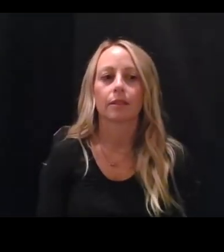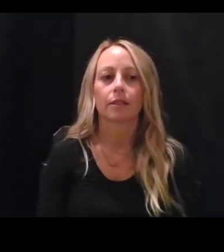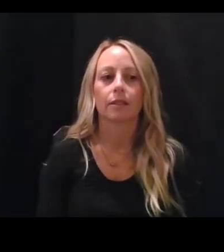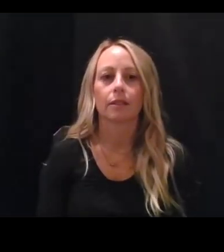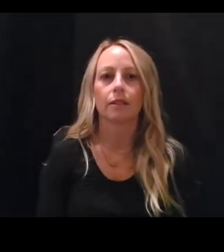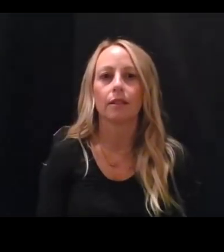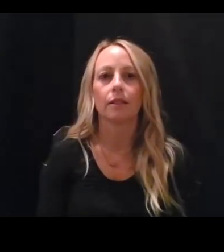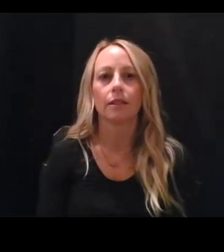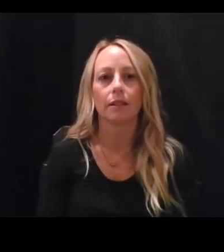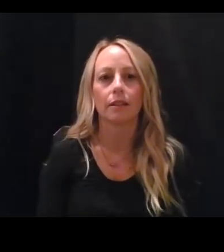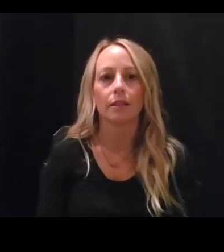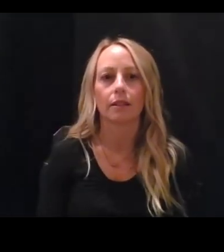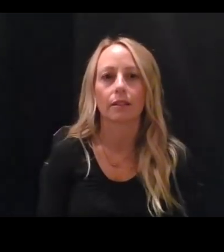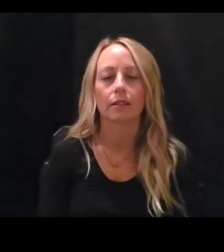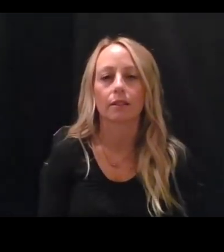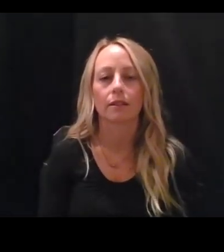No, I don't.